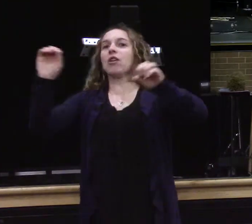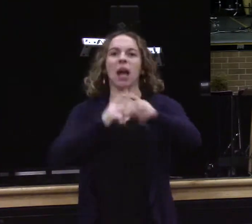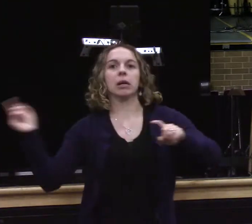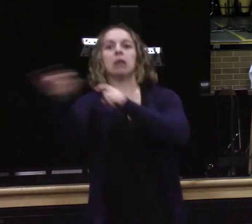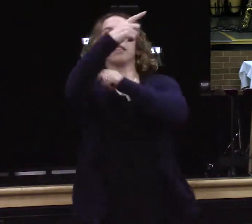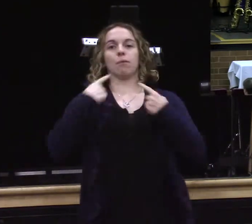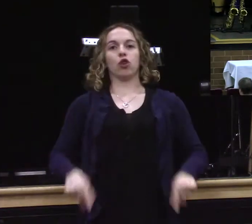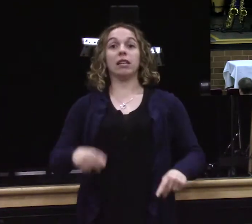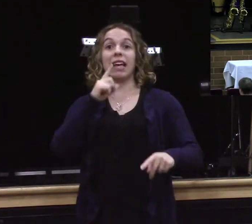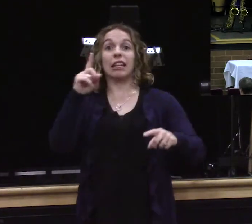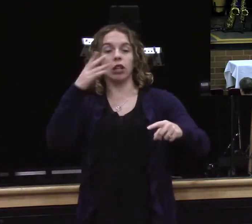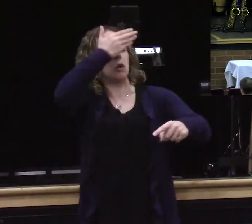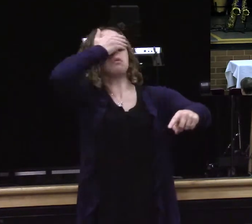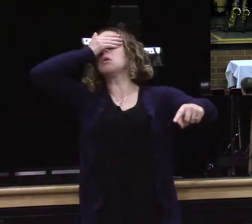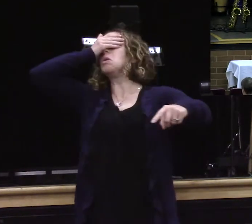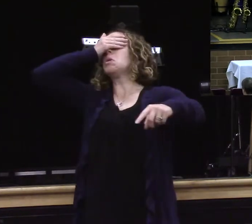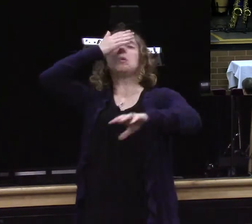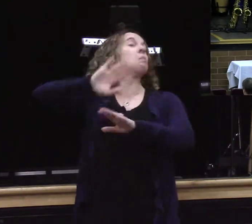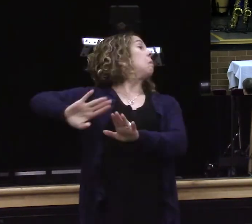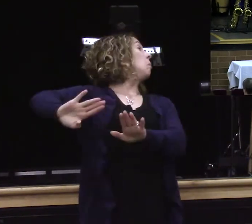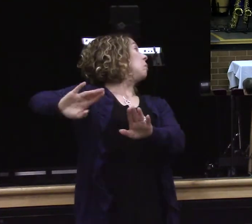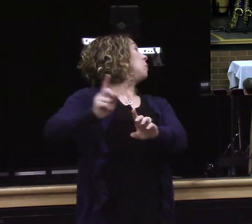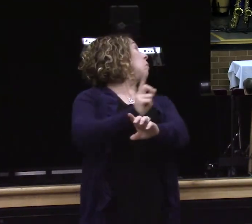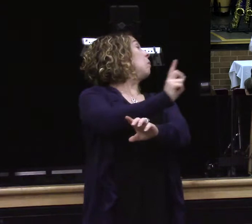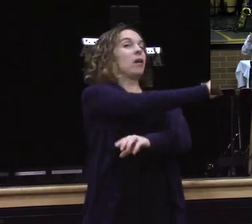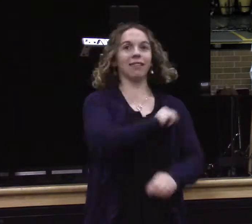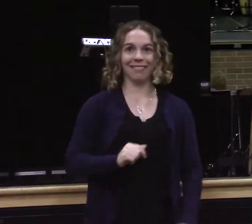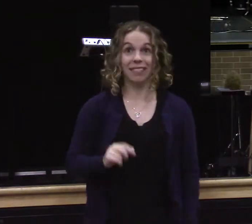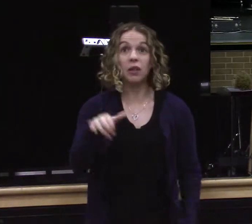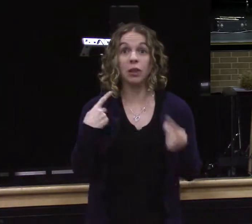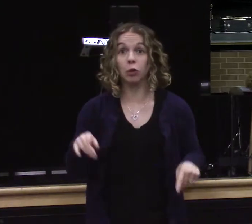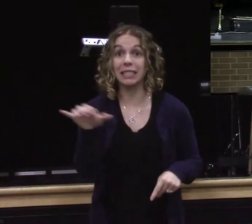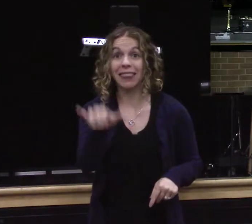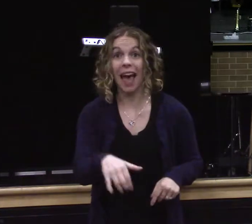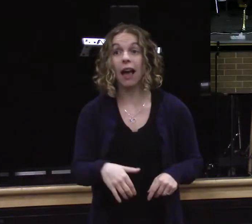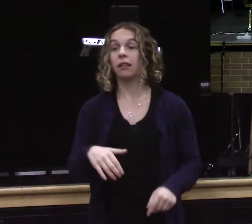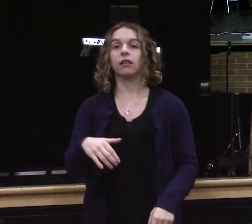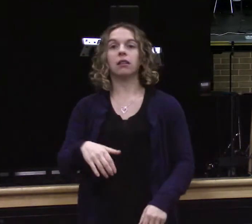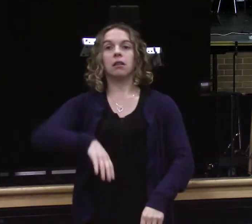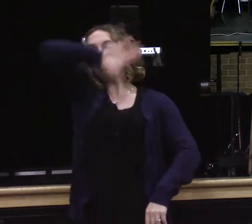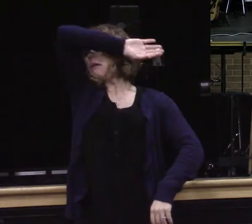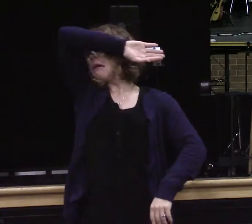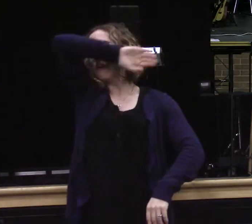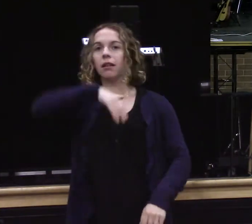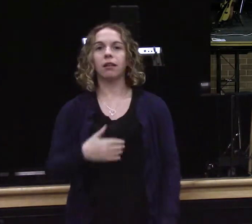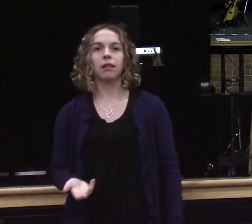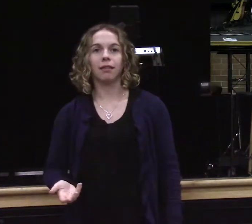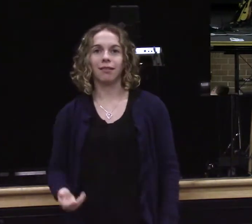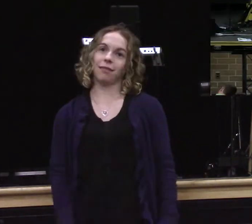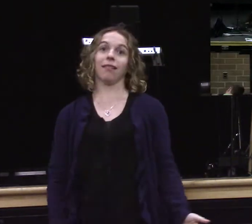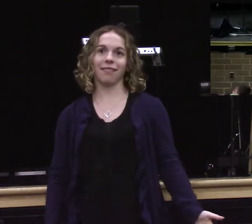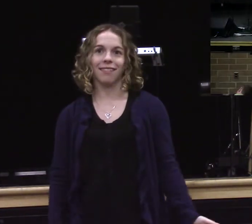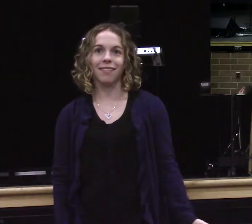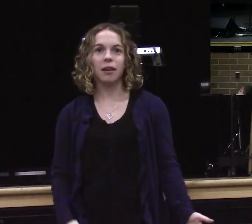No. I don't see that person. That's what the priest did. He just kept going. He immediately. He was. The priest trained himself not to look.